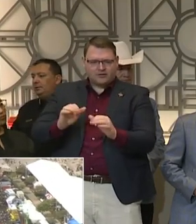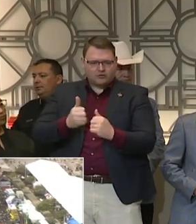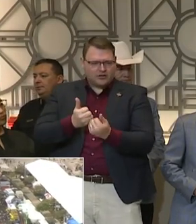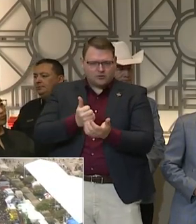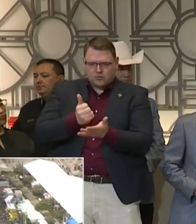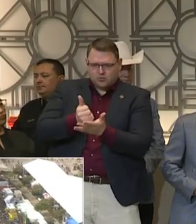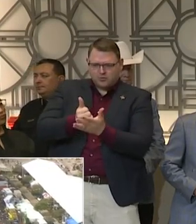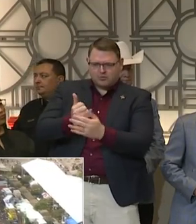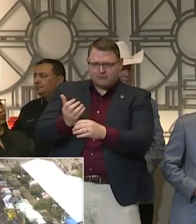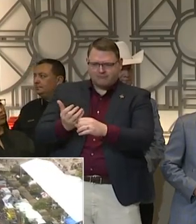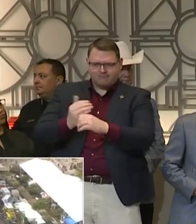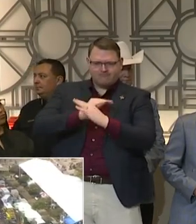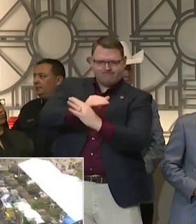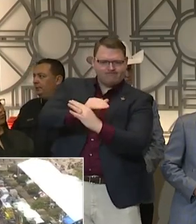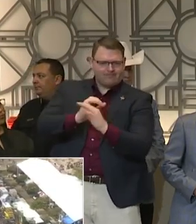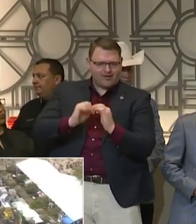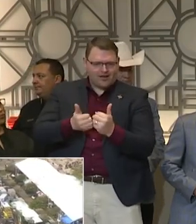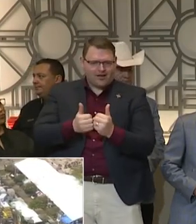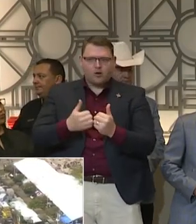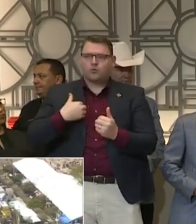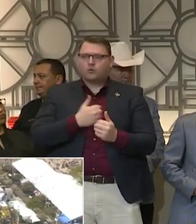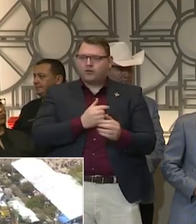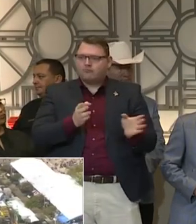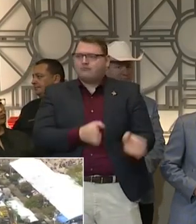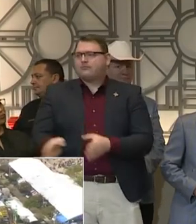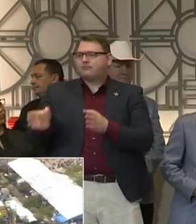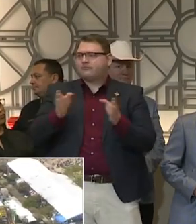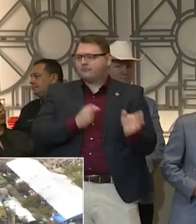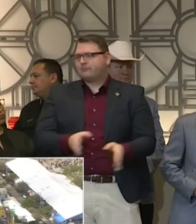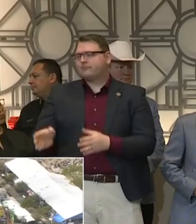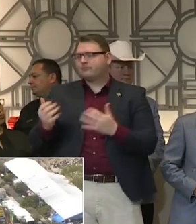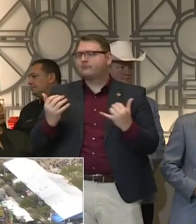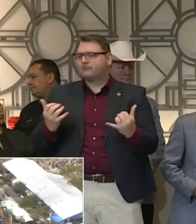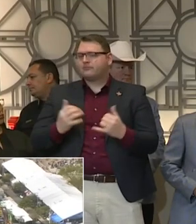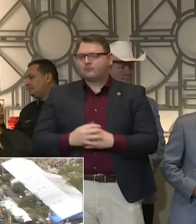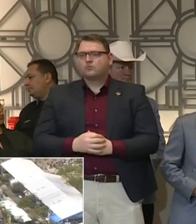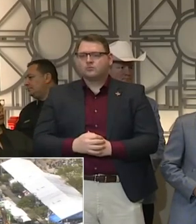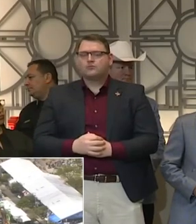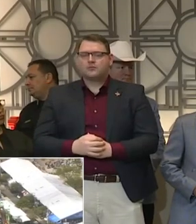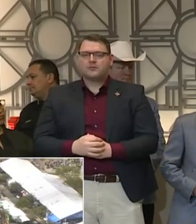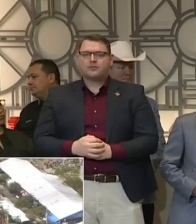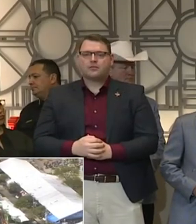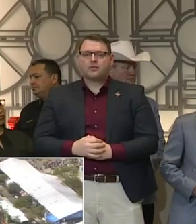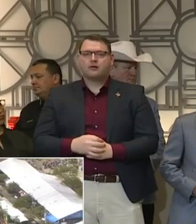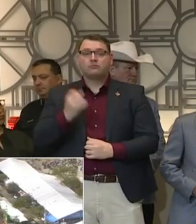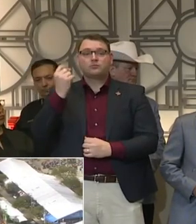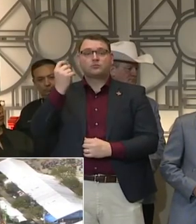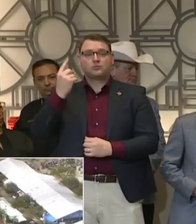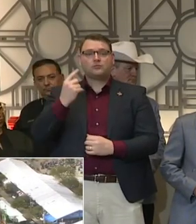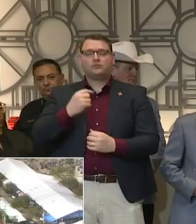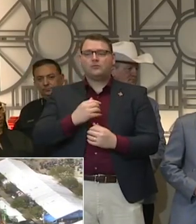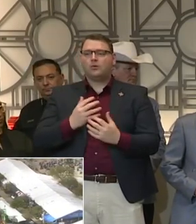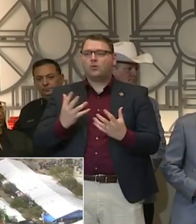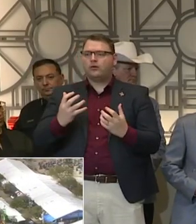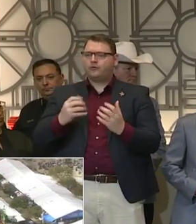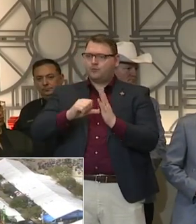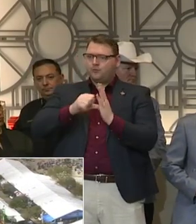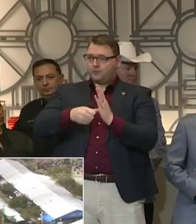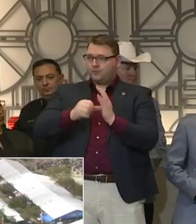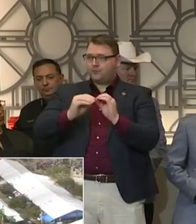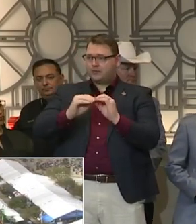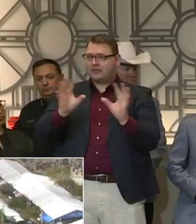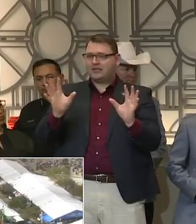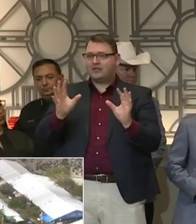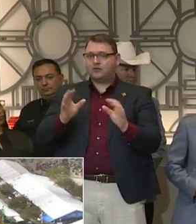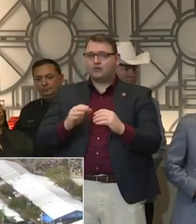happen or may happen with the virus. I do want to make clear for some time, and especially this weekend,